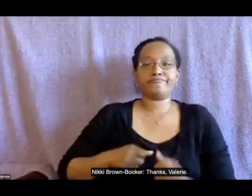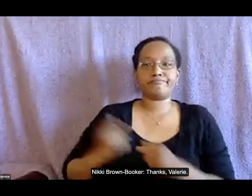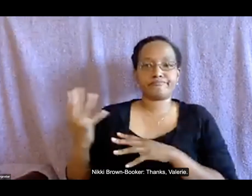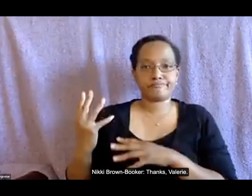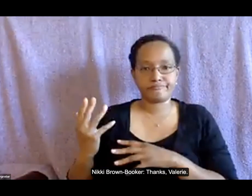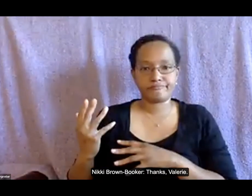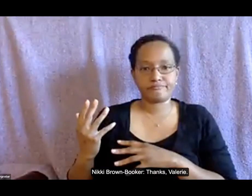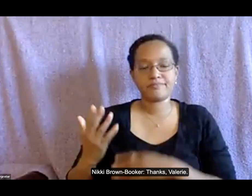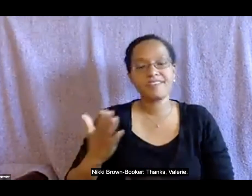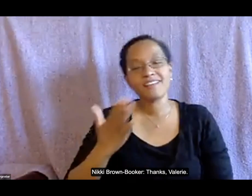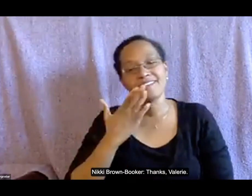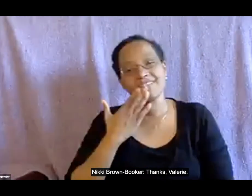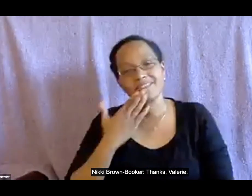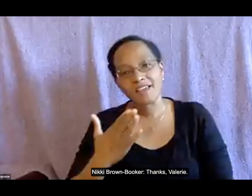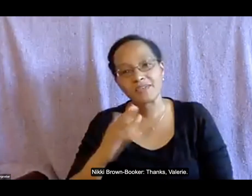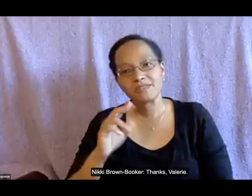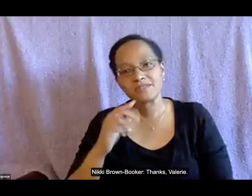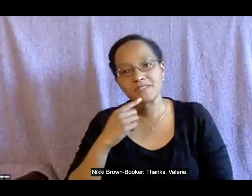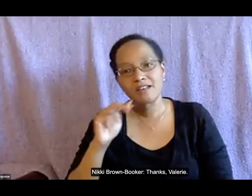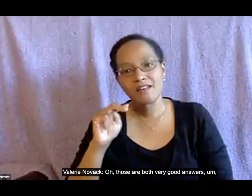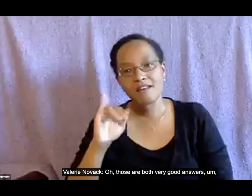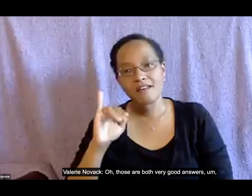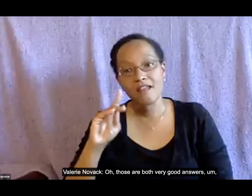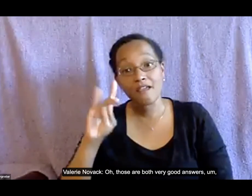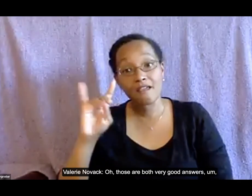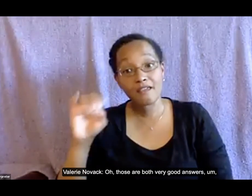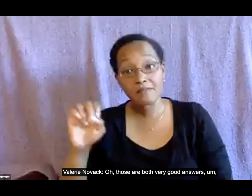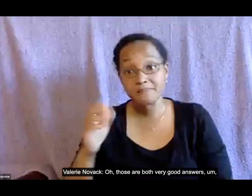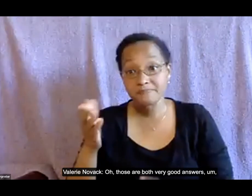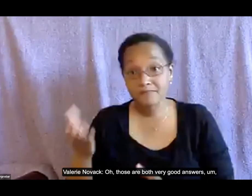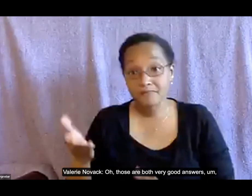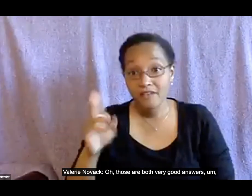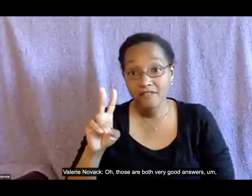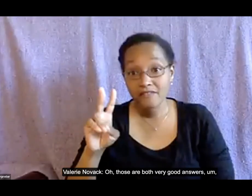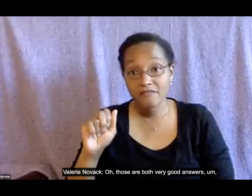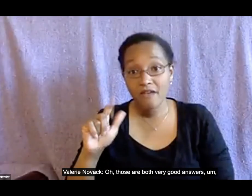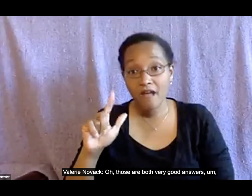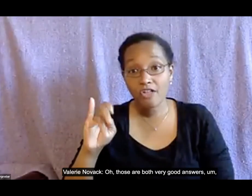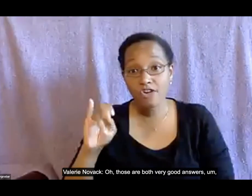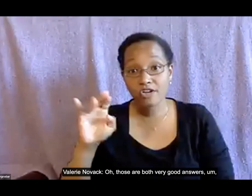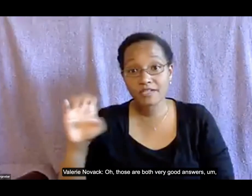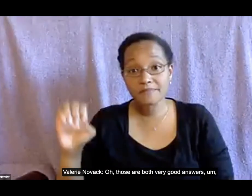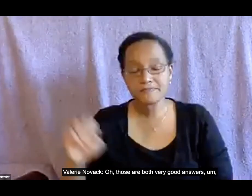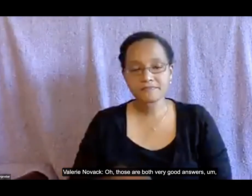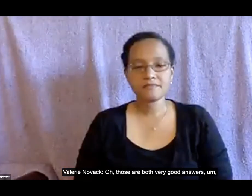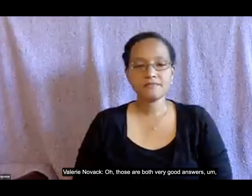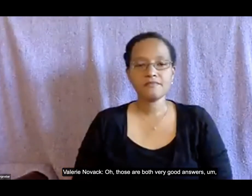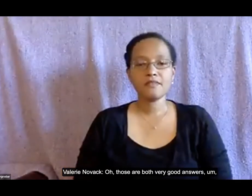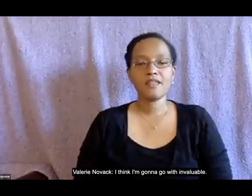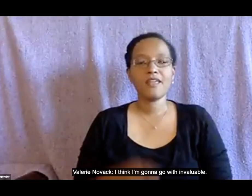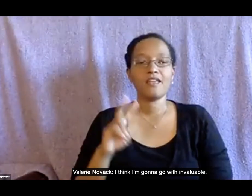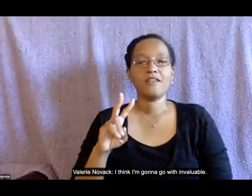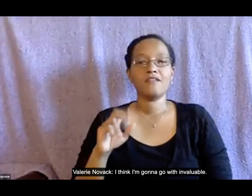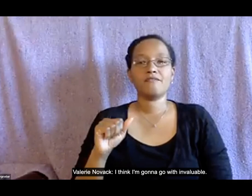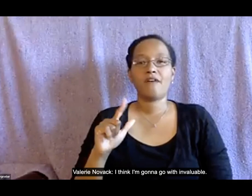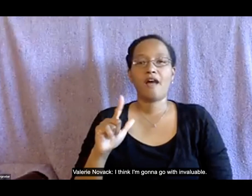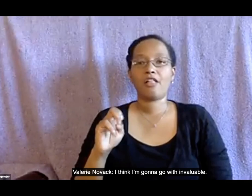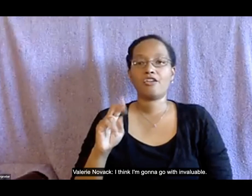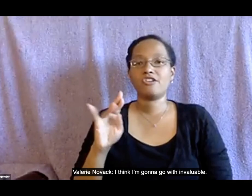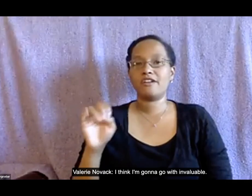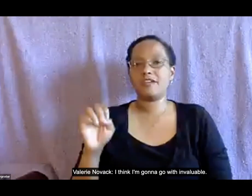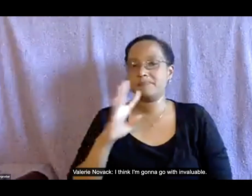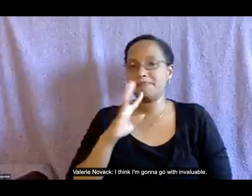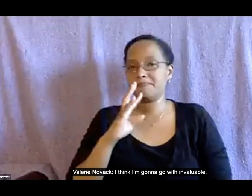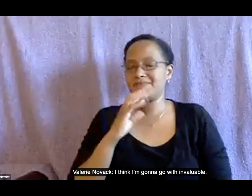oh those are both very good answers um i think i'm going to go